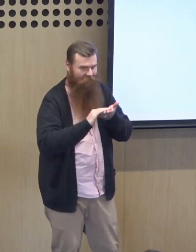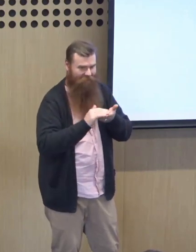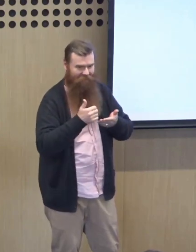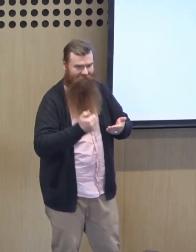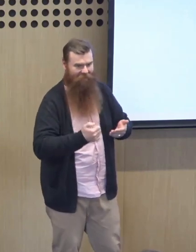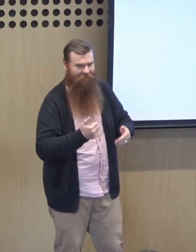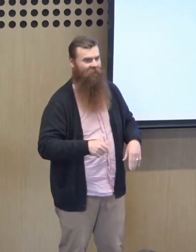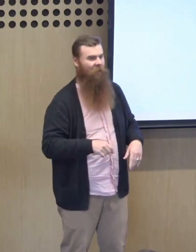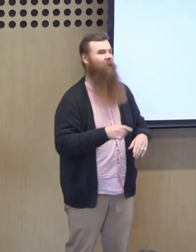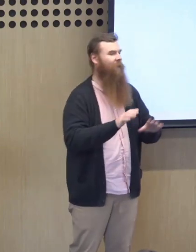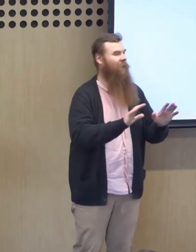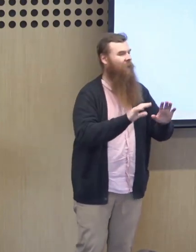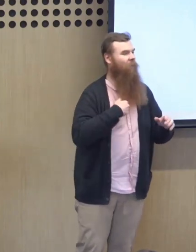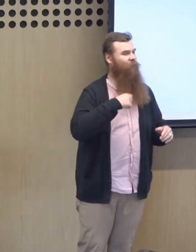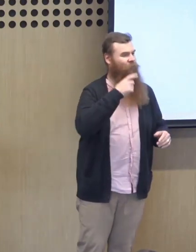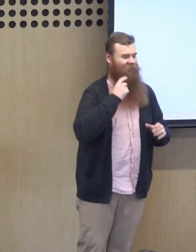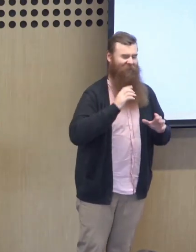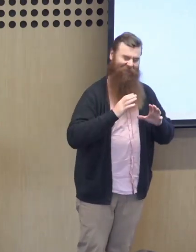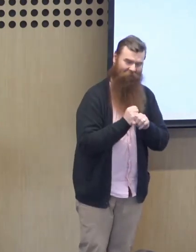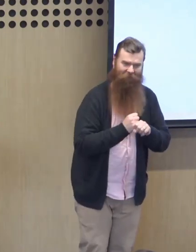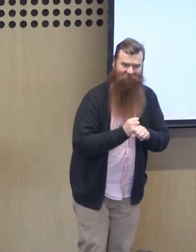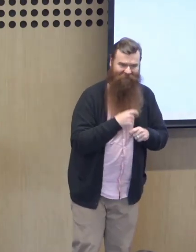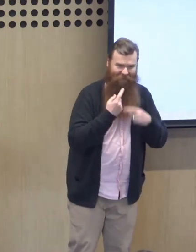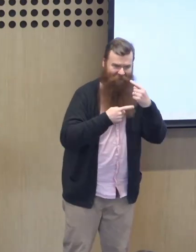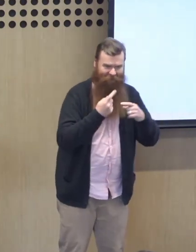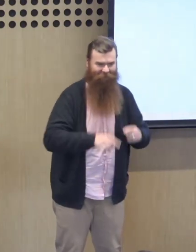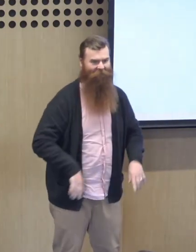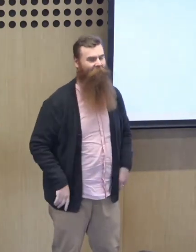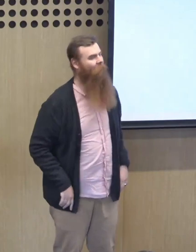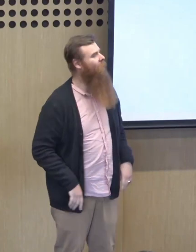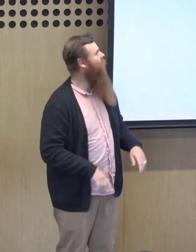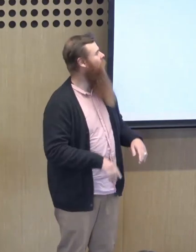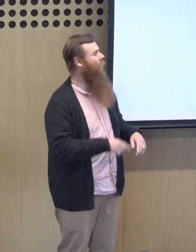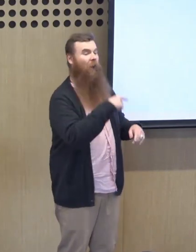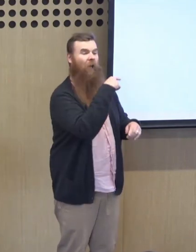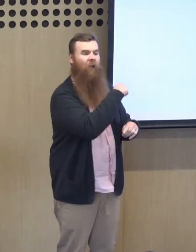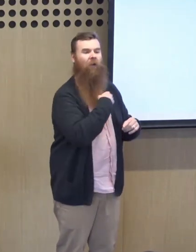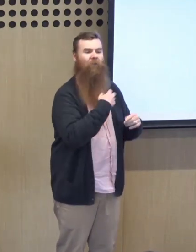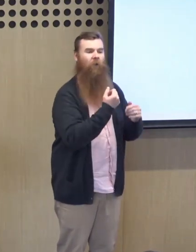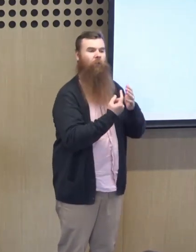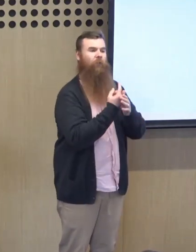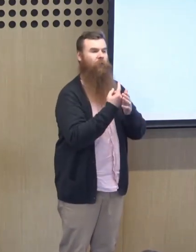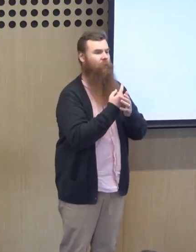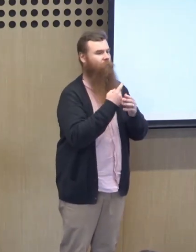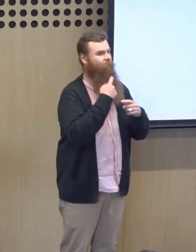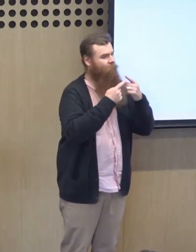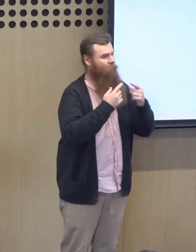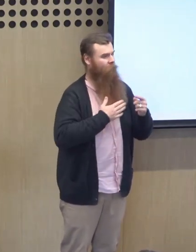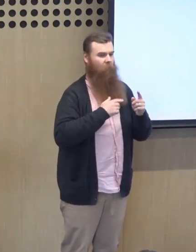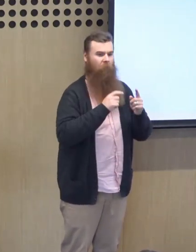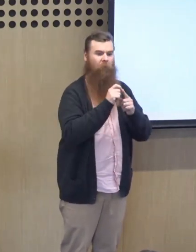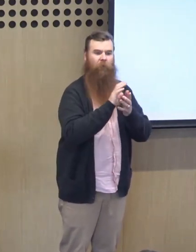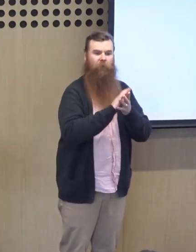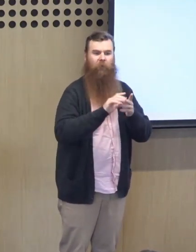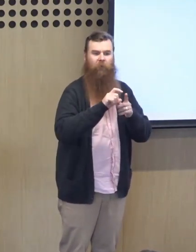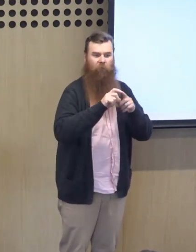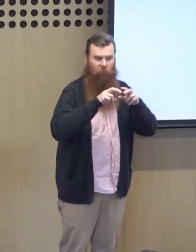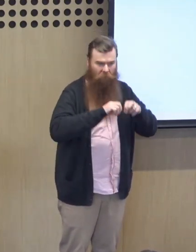only be five minutes. I don't want to see anybody sort of timing me. I'll do my very best to keep to that period of time. It's also a nice opportunity for me to